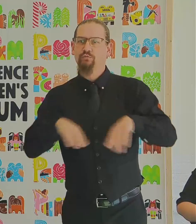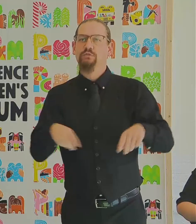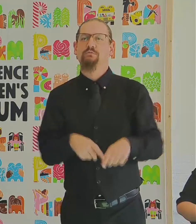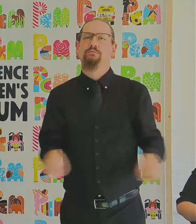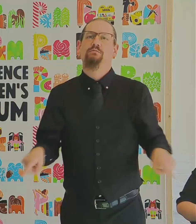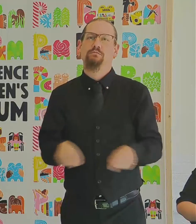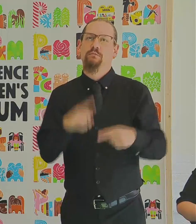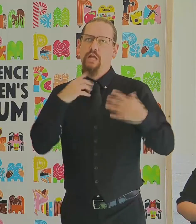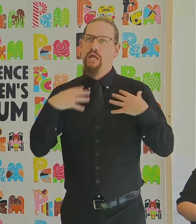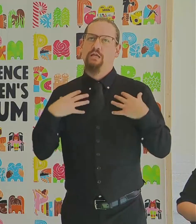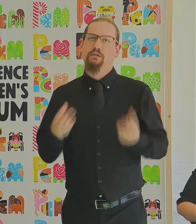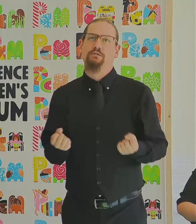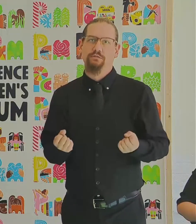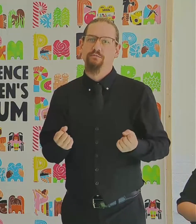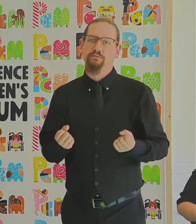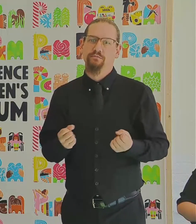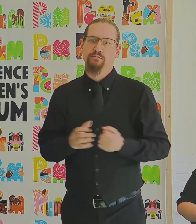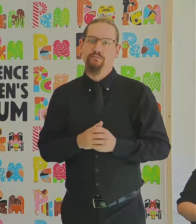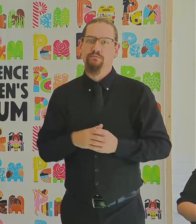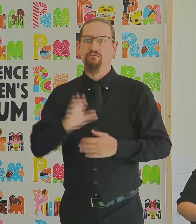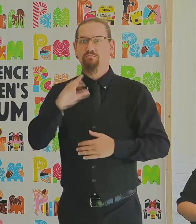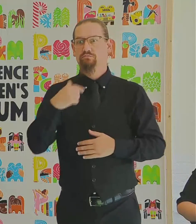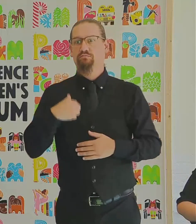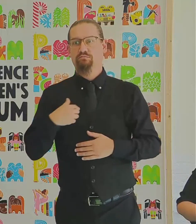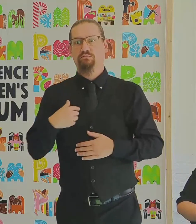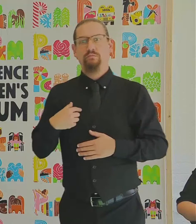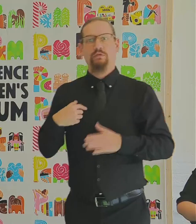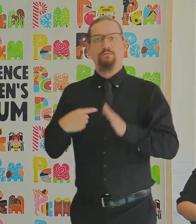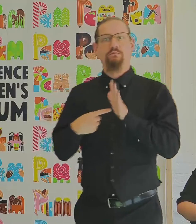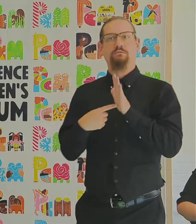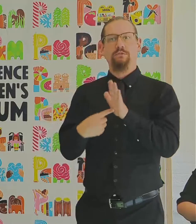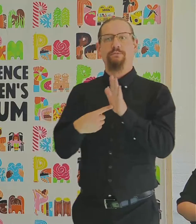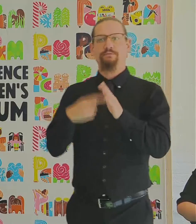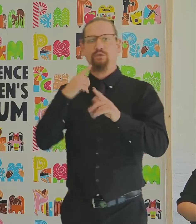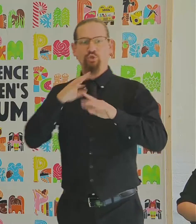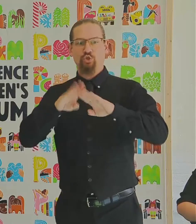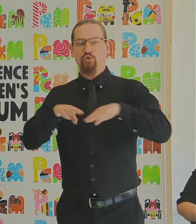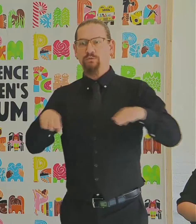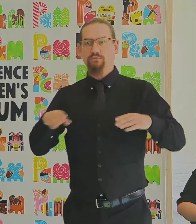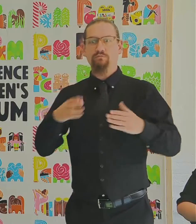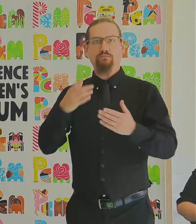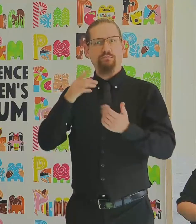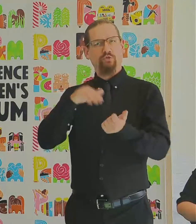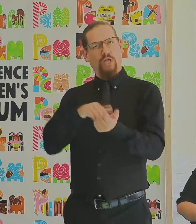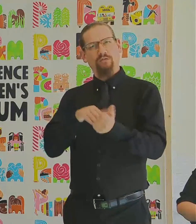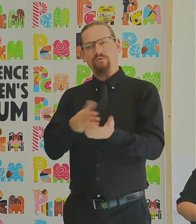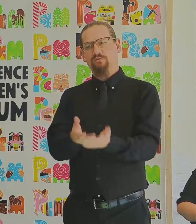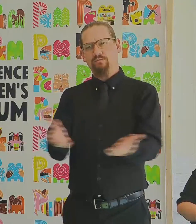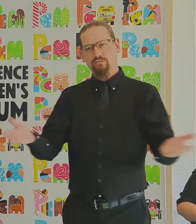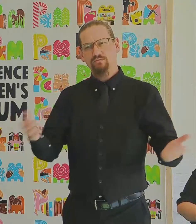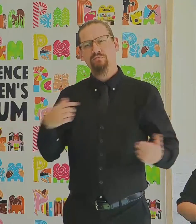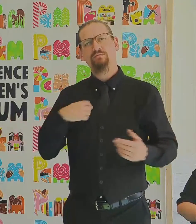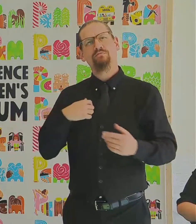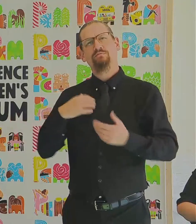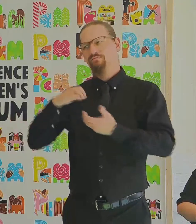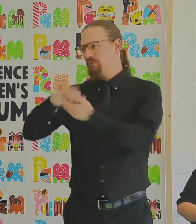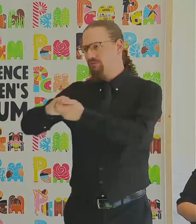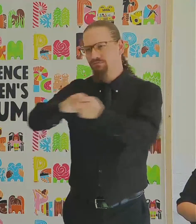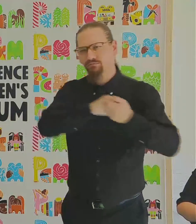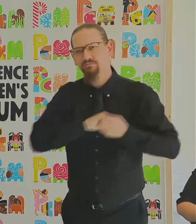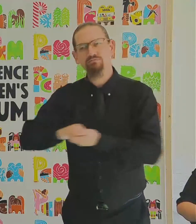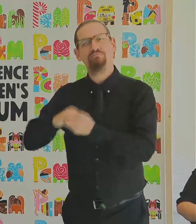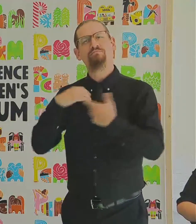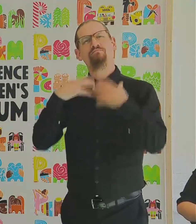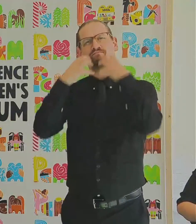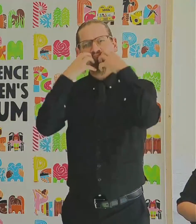Representing children's pediatricians and the state's family physicians, we are equal partners with you on this journey to keep children healthy. Thank you,